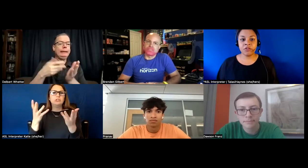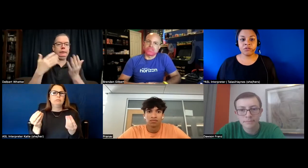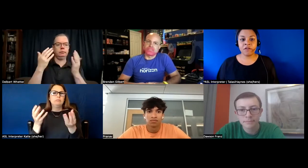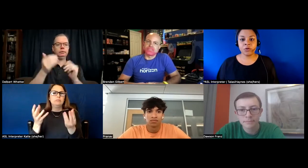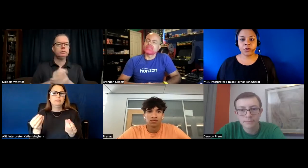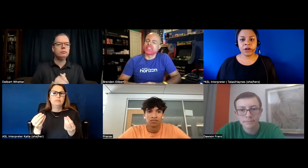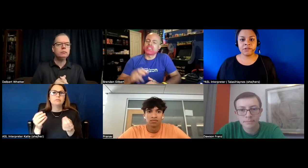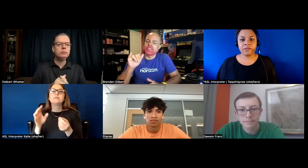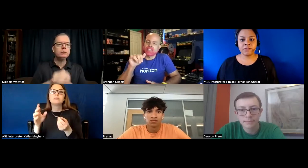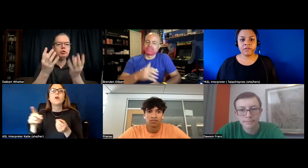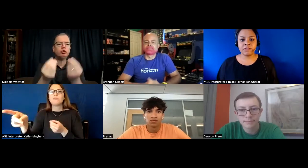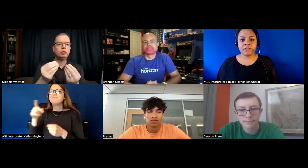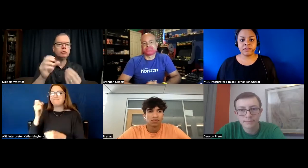those soft requirements give incentive